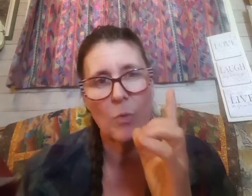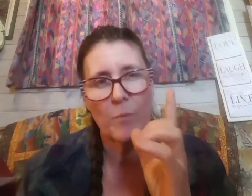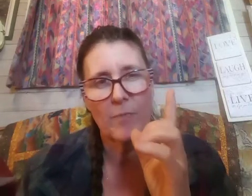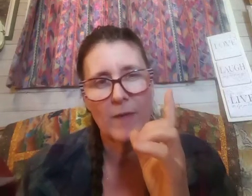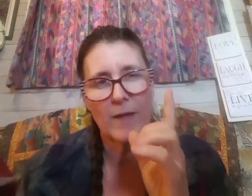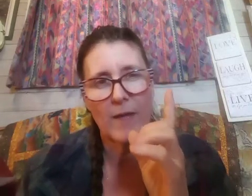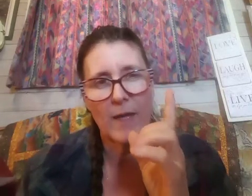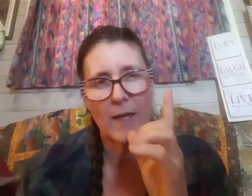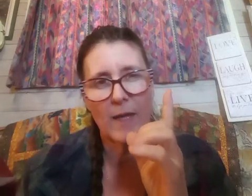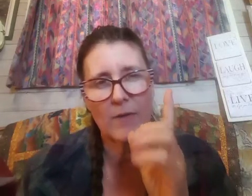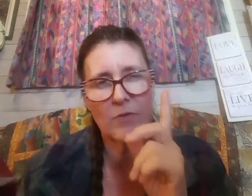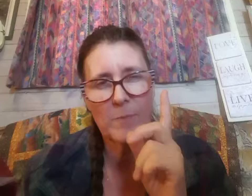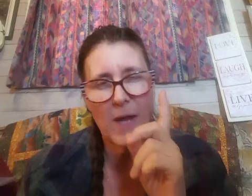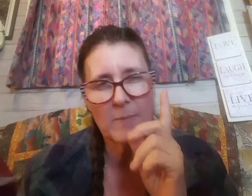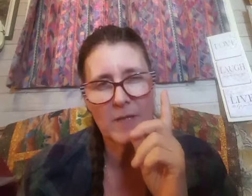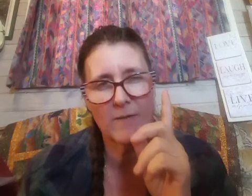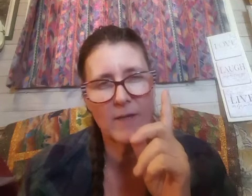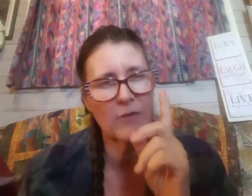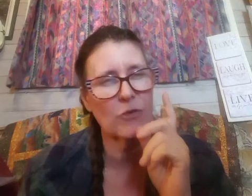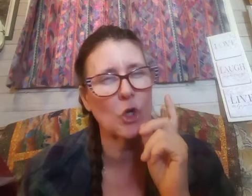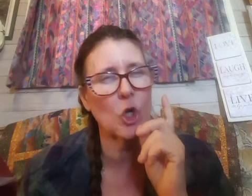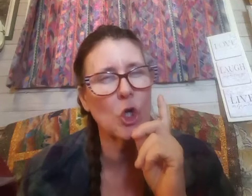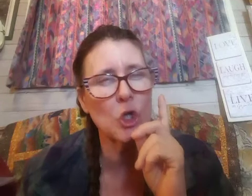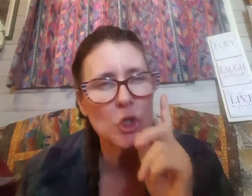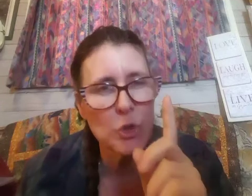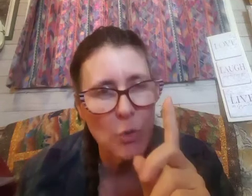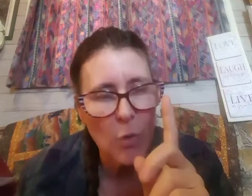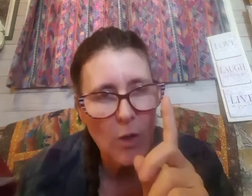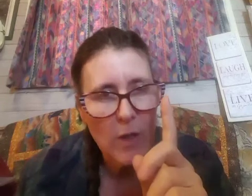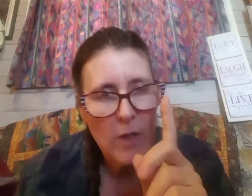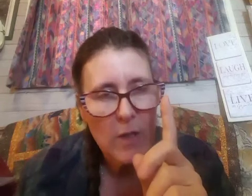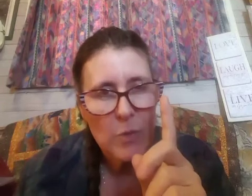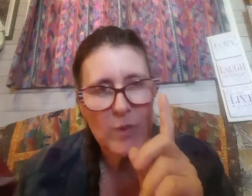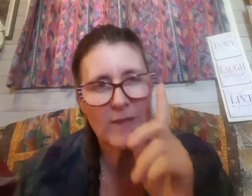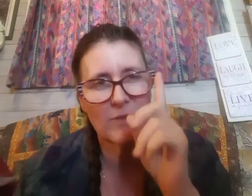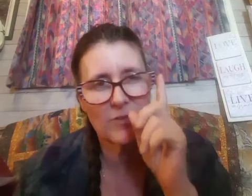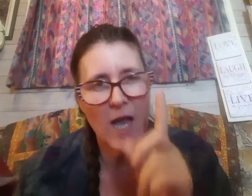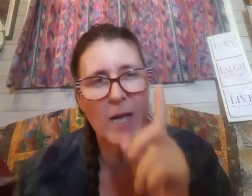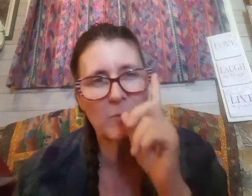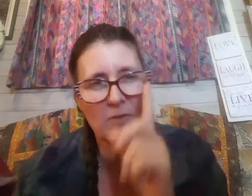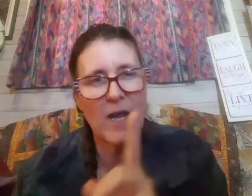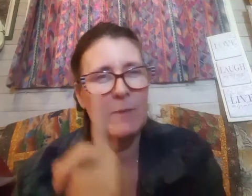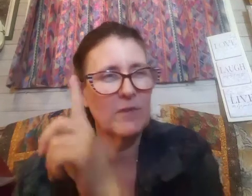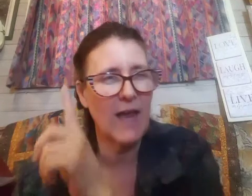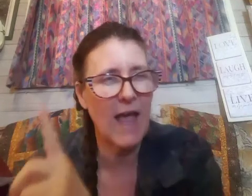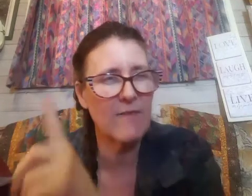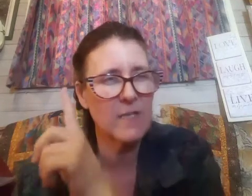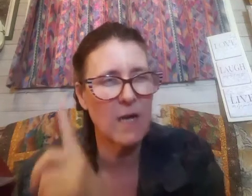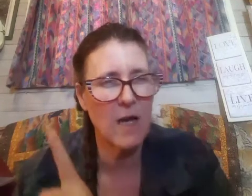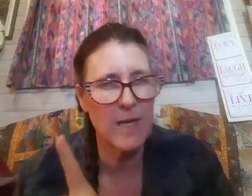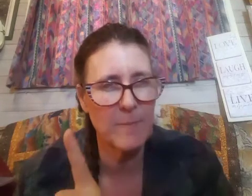is the bible giving us a clue with these times times and half a time